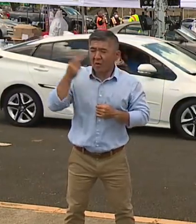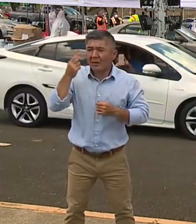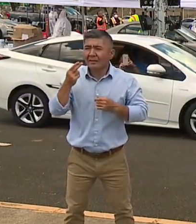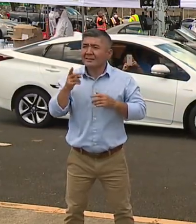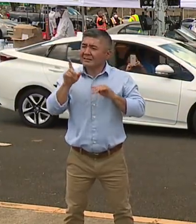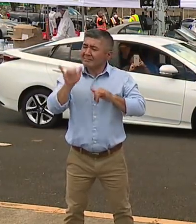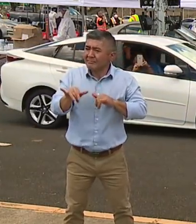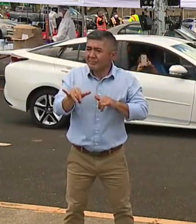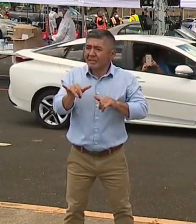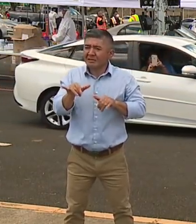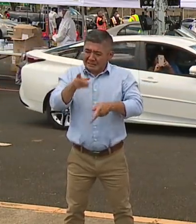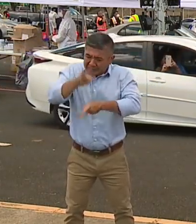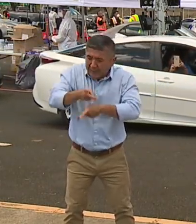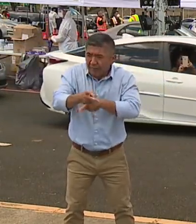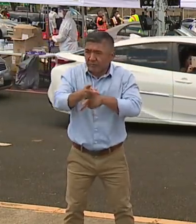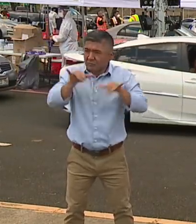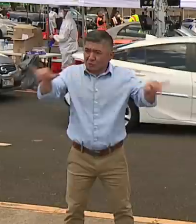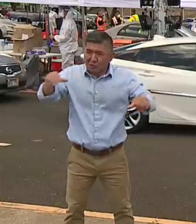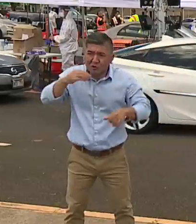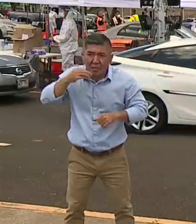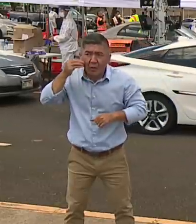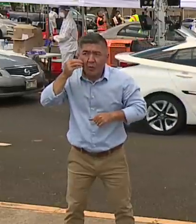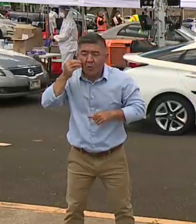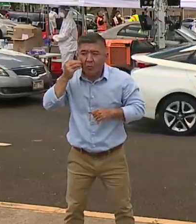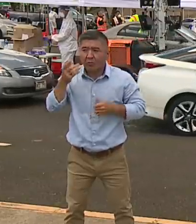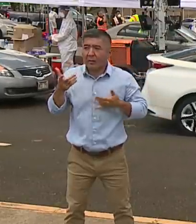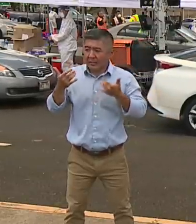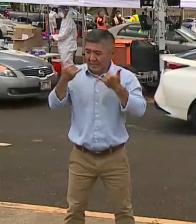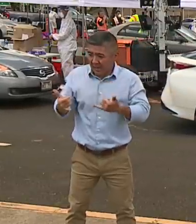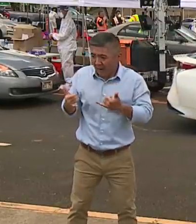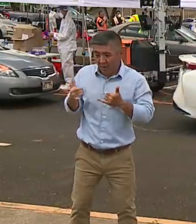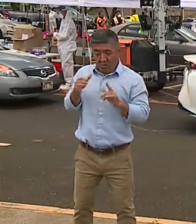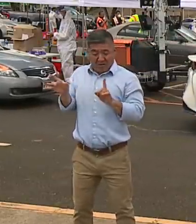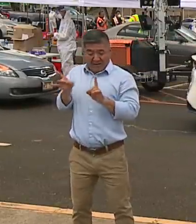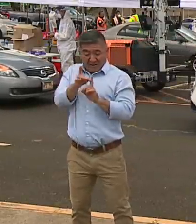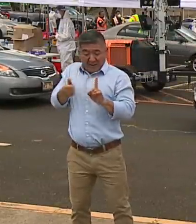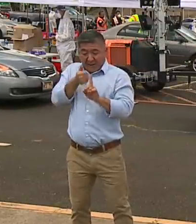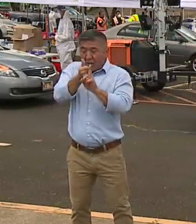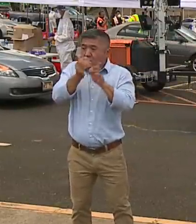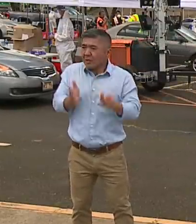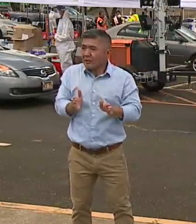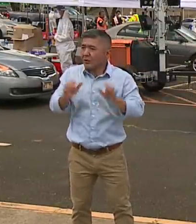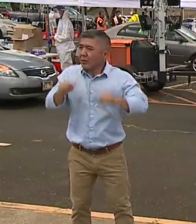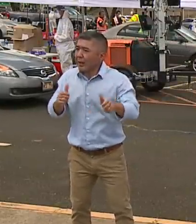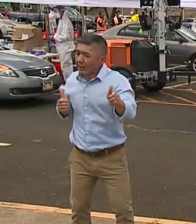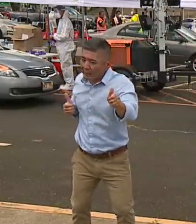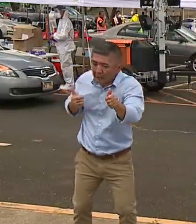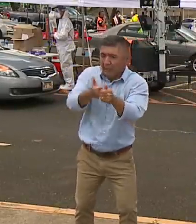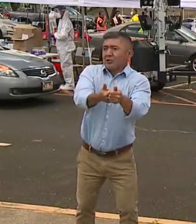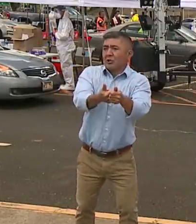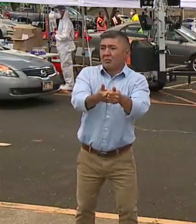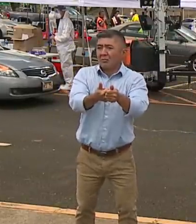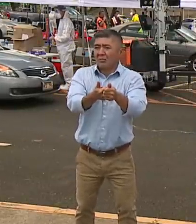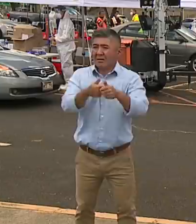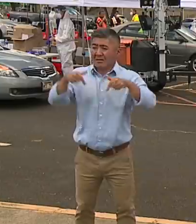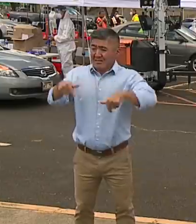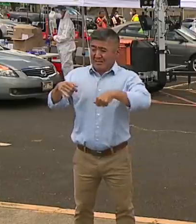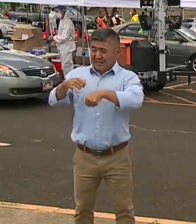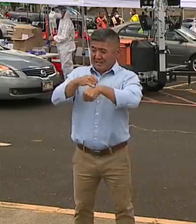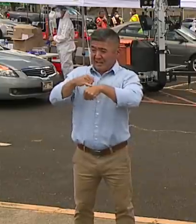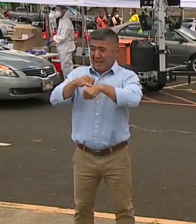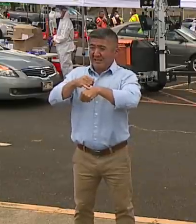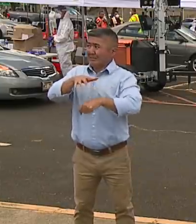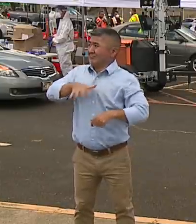so that we can more effectively contact trace. And again, we anticipate that for an island of this size, you would need